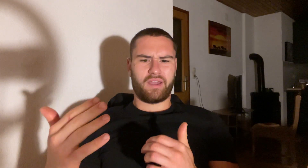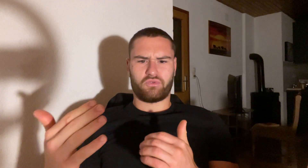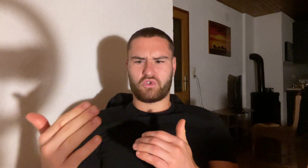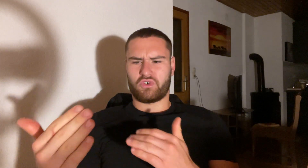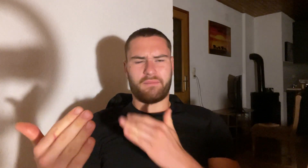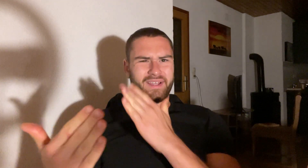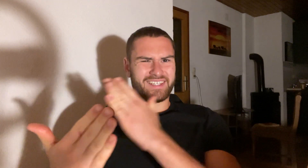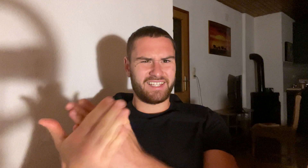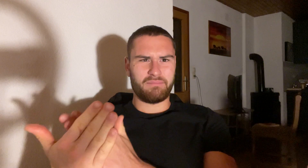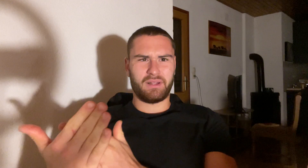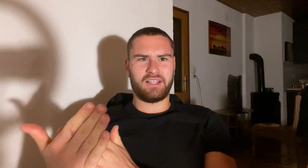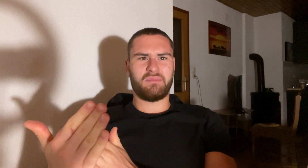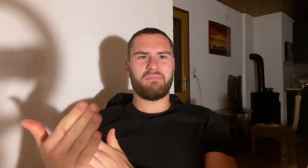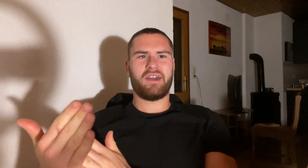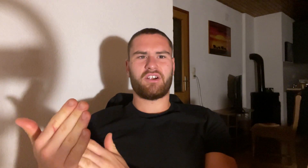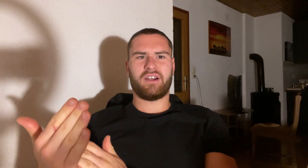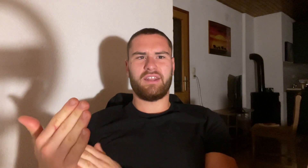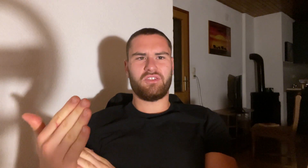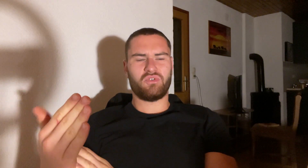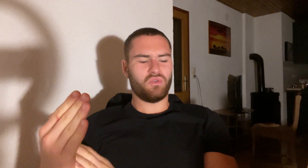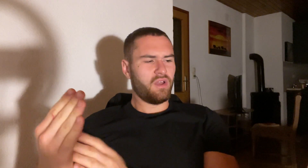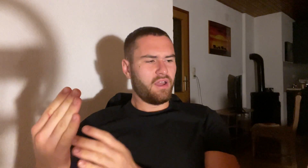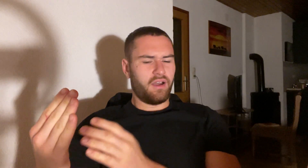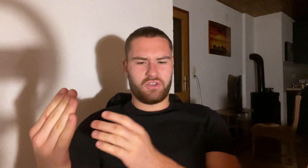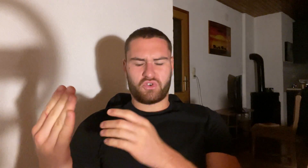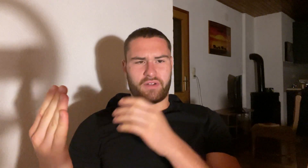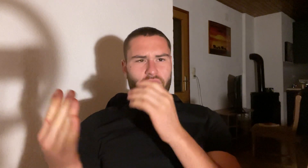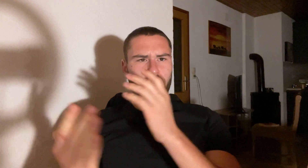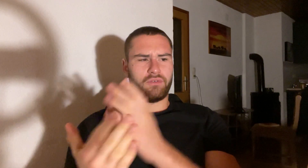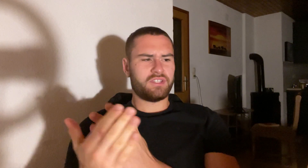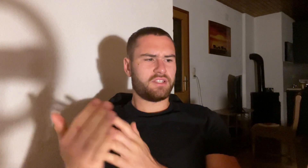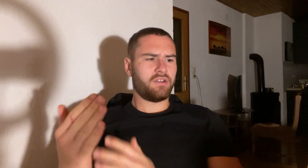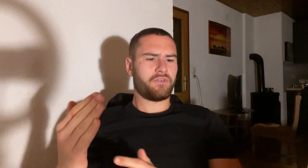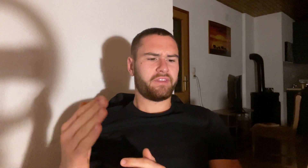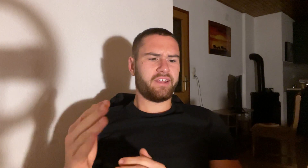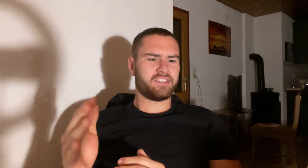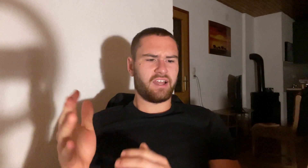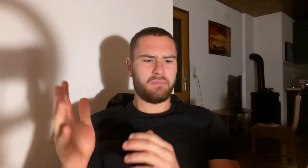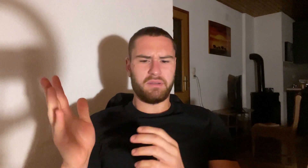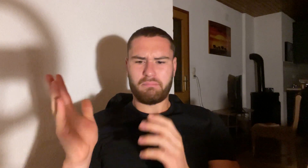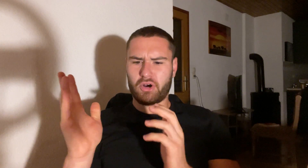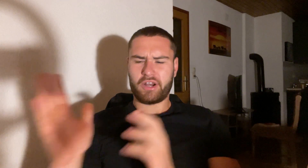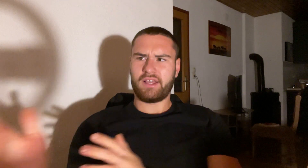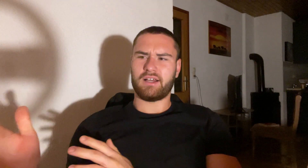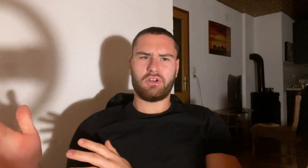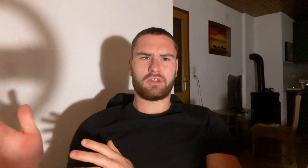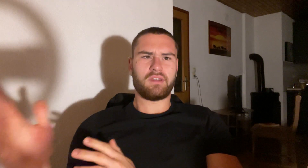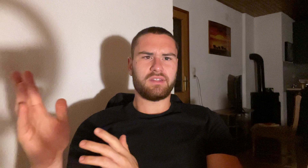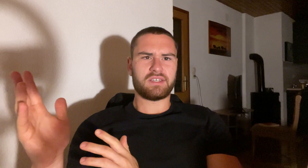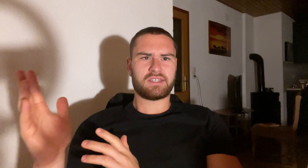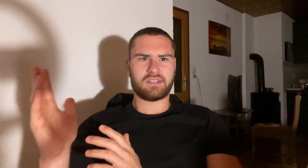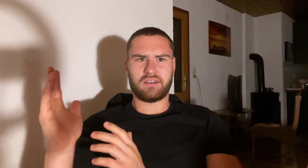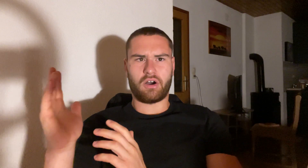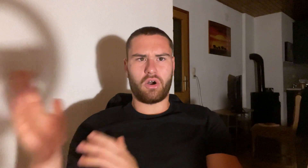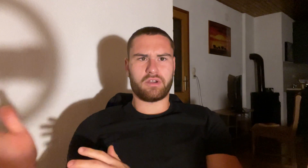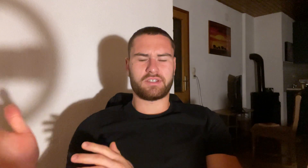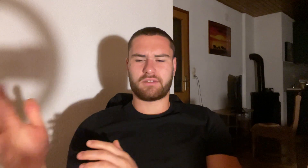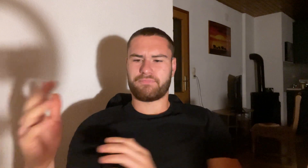I have to sort out my sleep a little bit better. I need to sort out all of these different things. I've been partying a lot in this August. Just